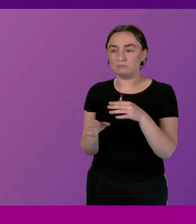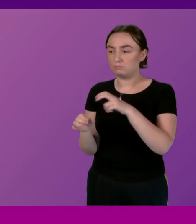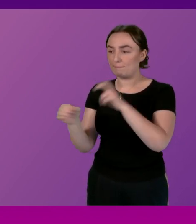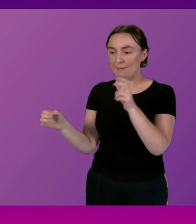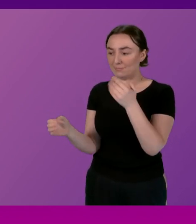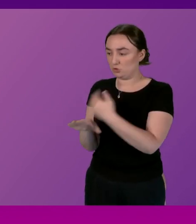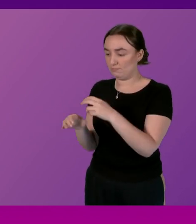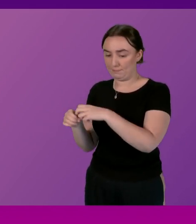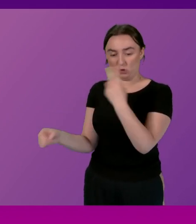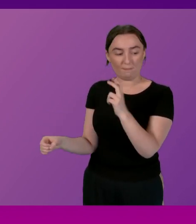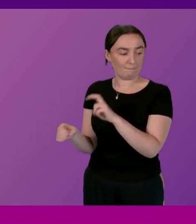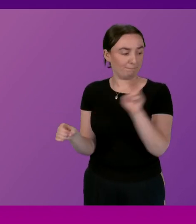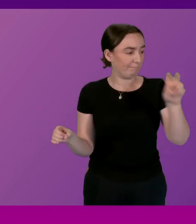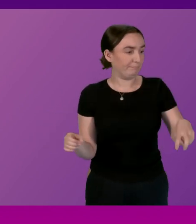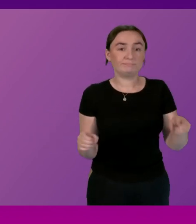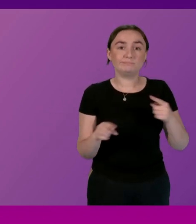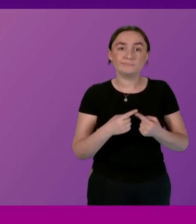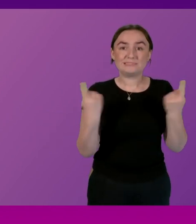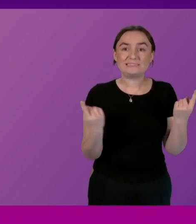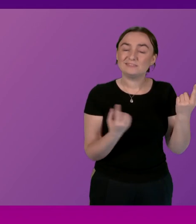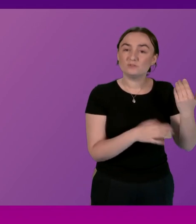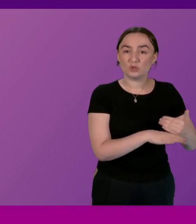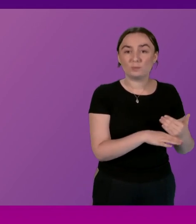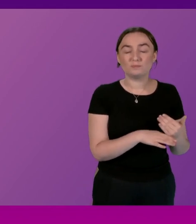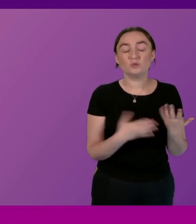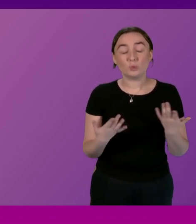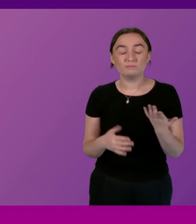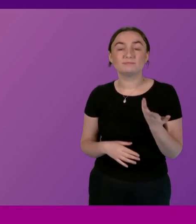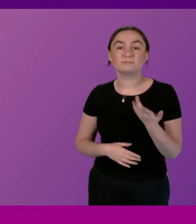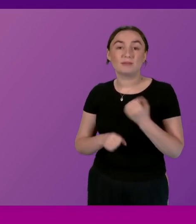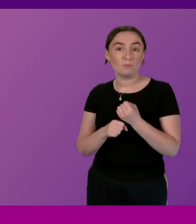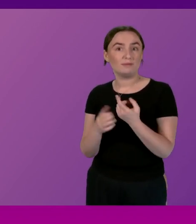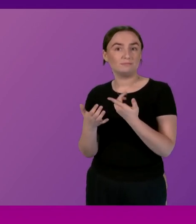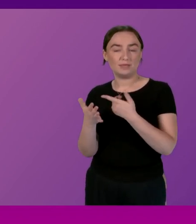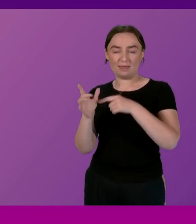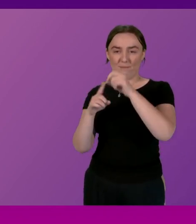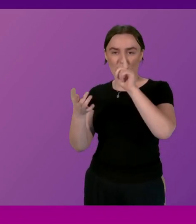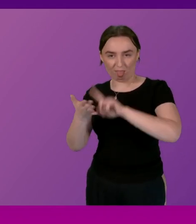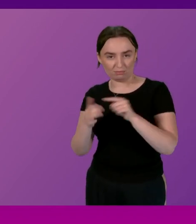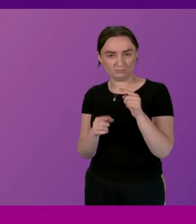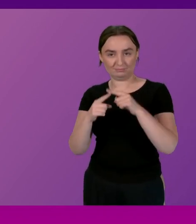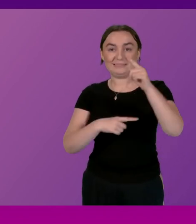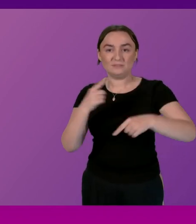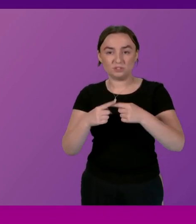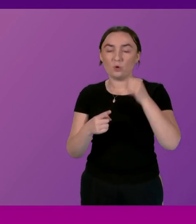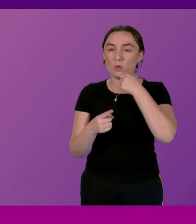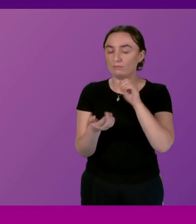government to be able to signal that from April next year we will give a significant pay uplift that comes